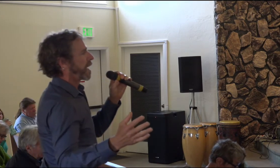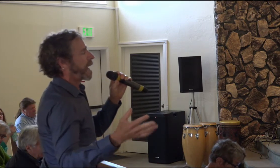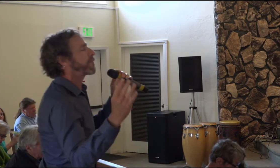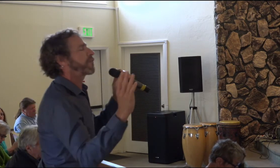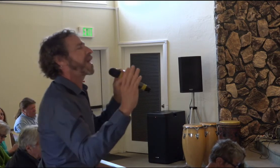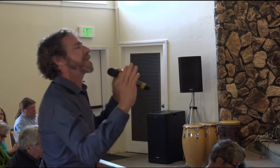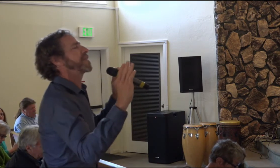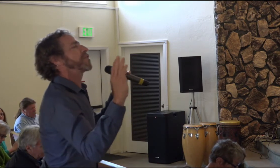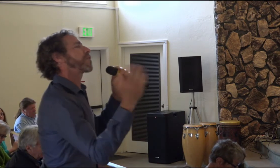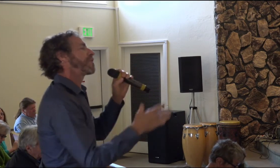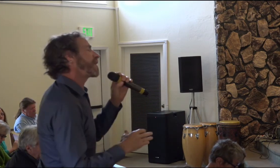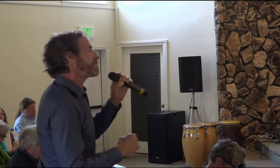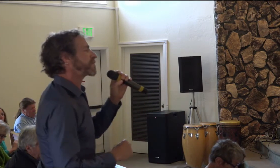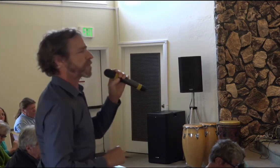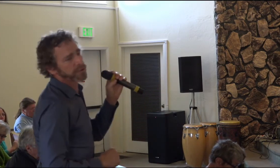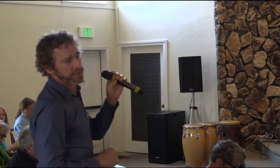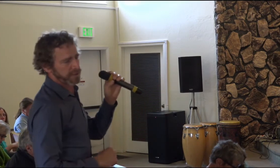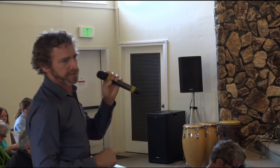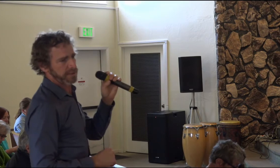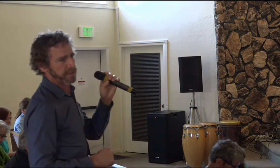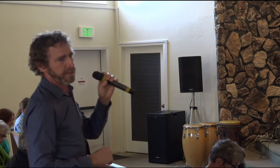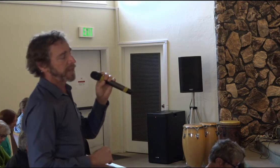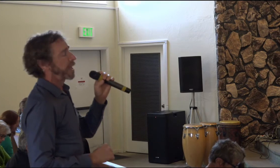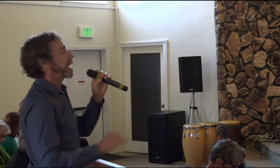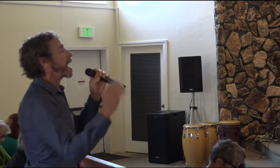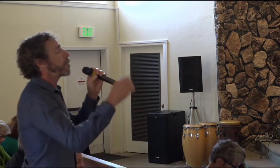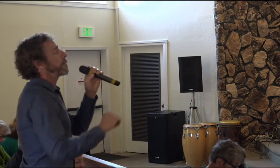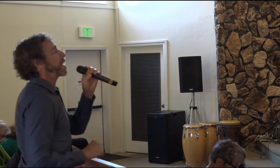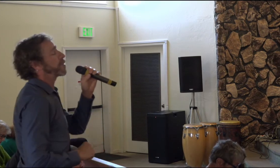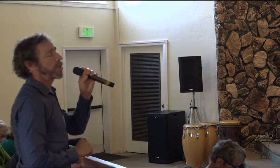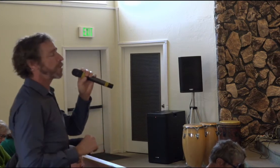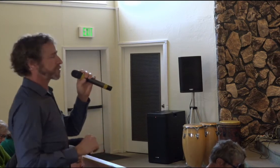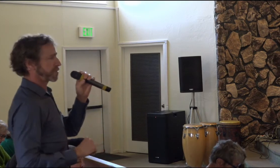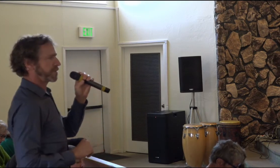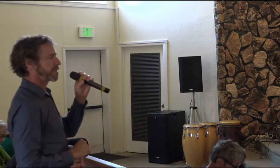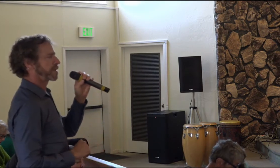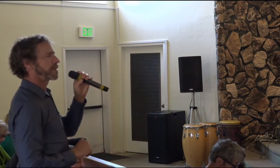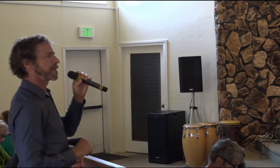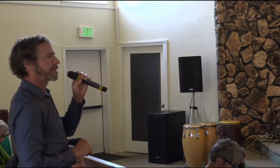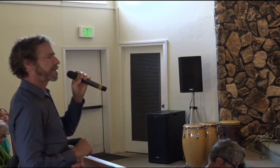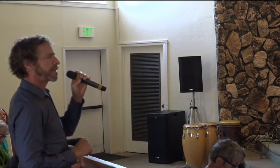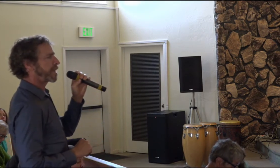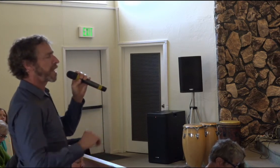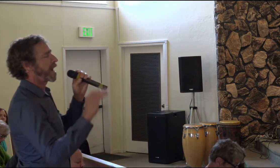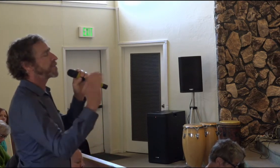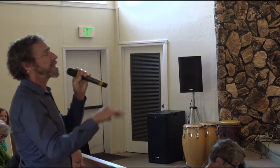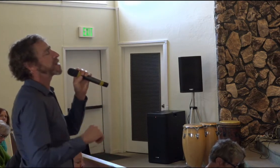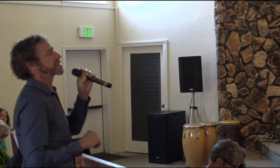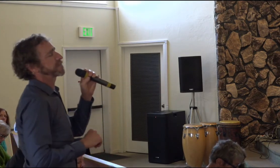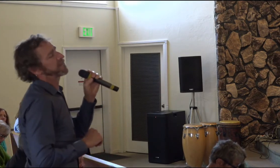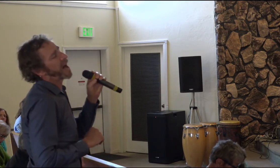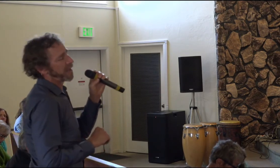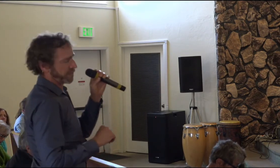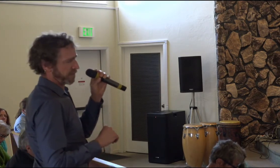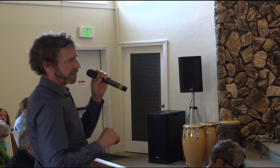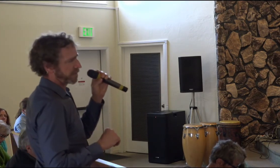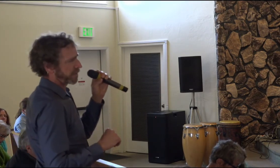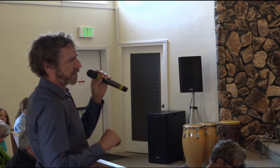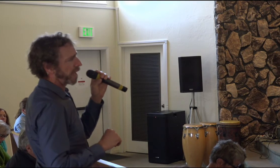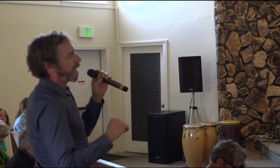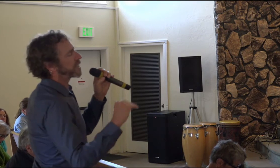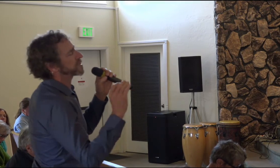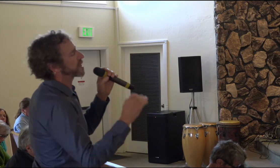you. I'm afraid that you're going to leave this earth, and I won't be here to hold you. I'm the youngest of five.